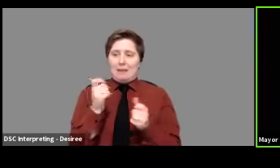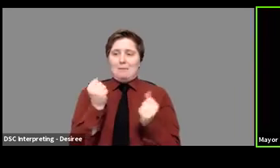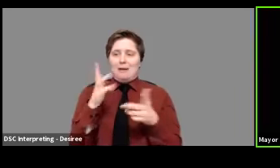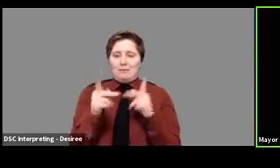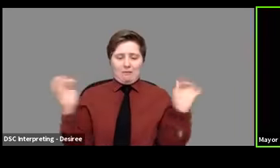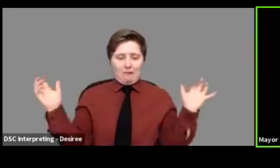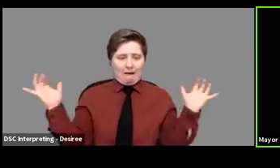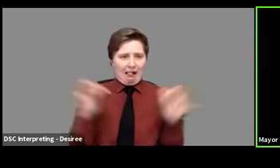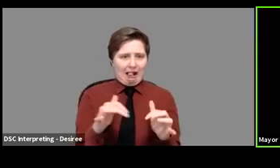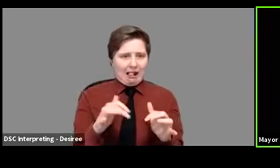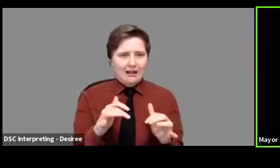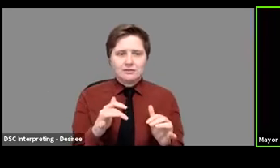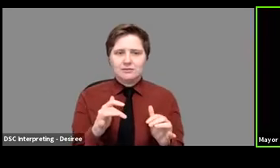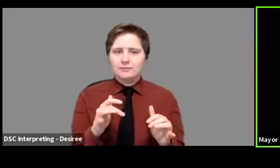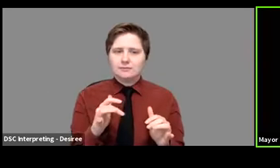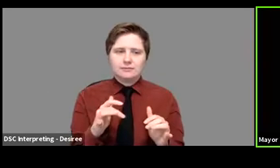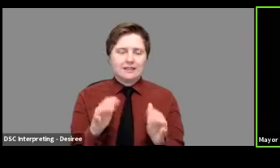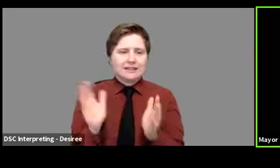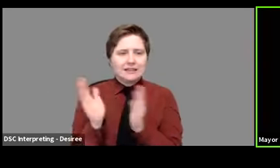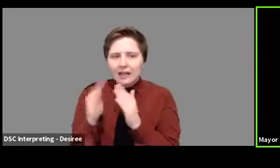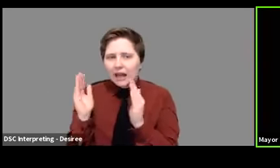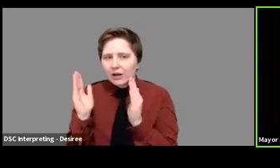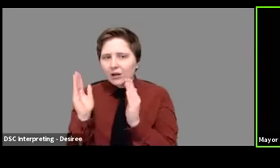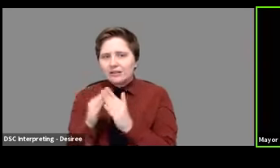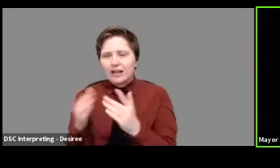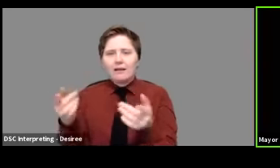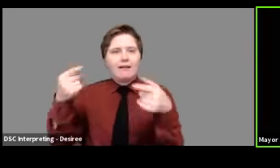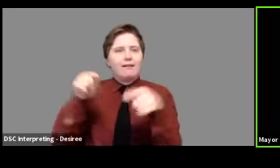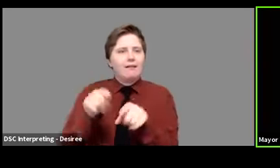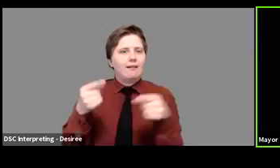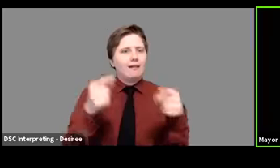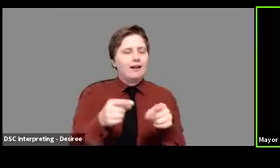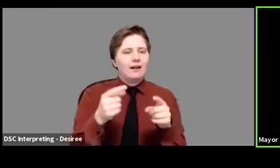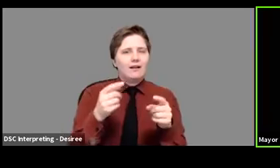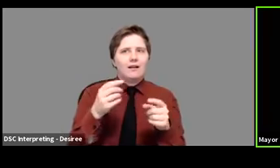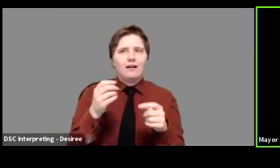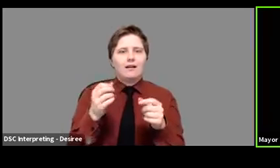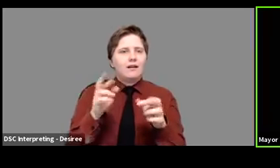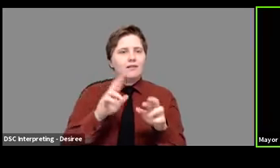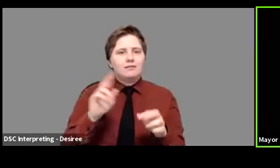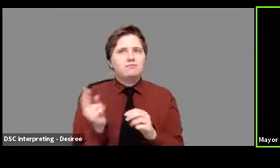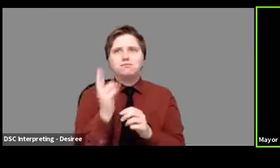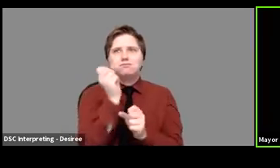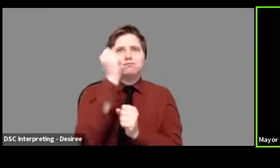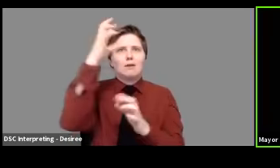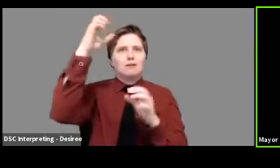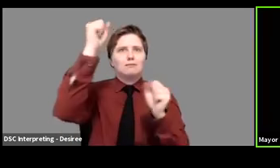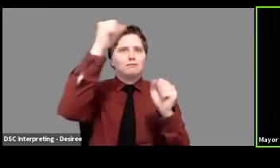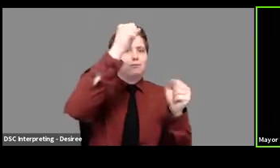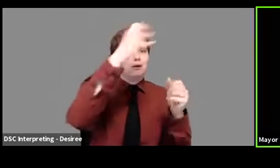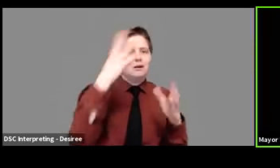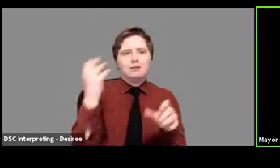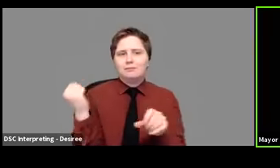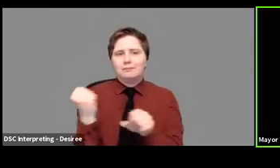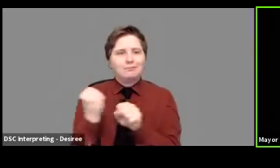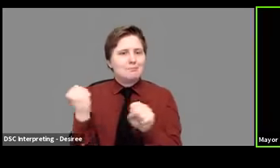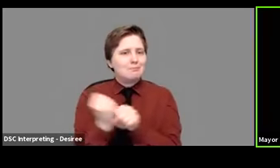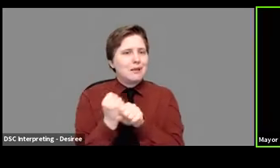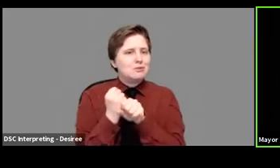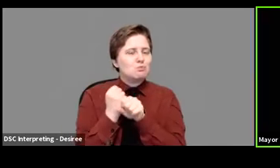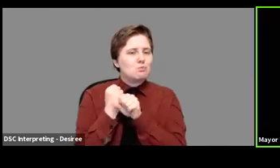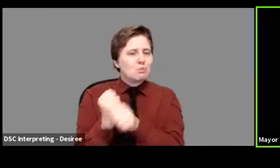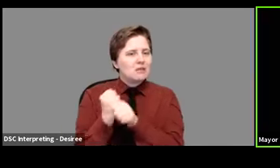downtown events, fireworks, baseball games, concerts,